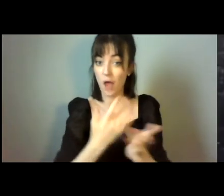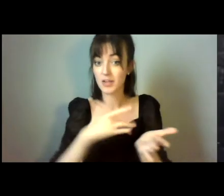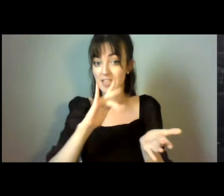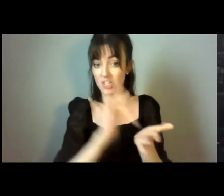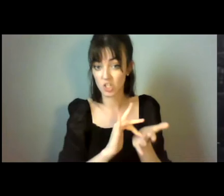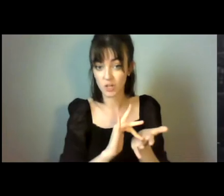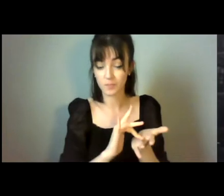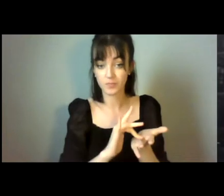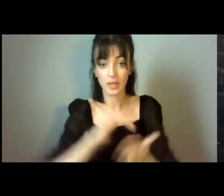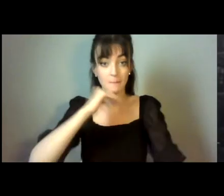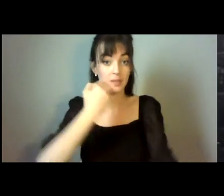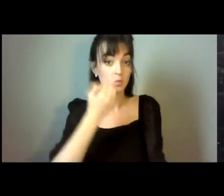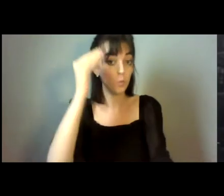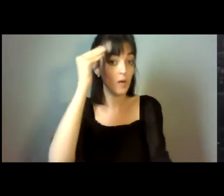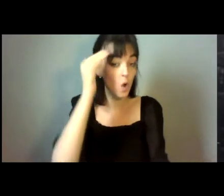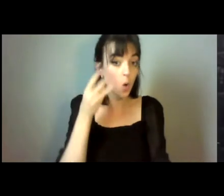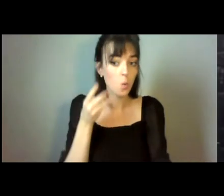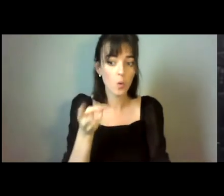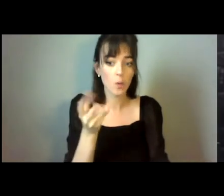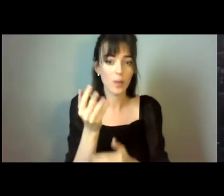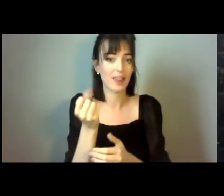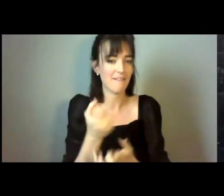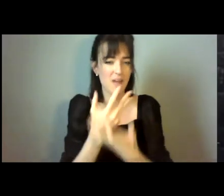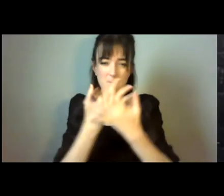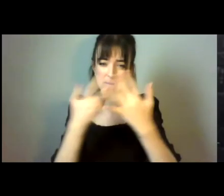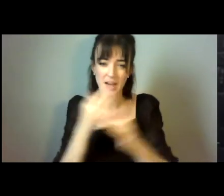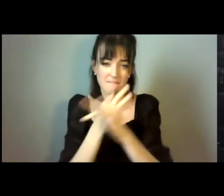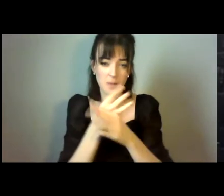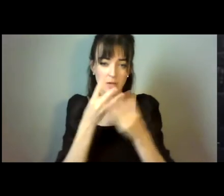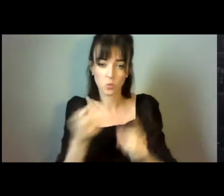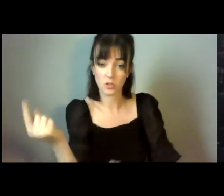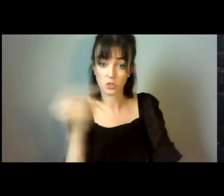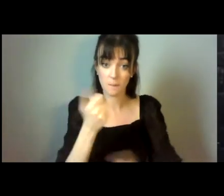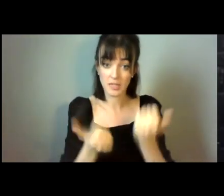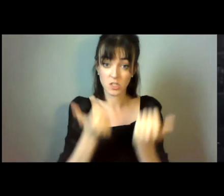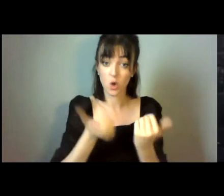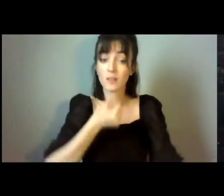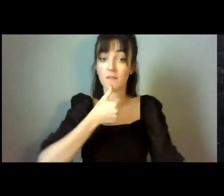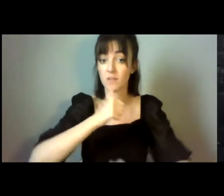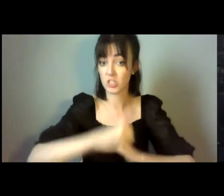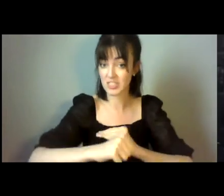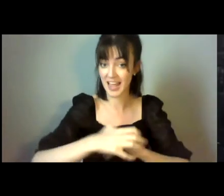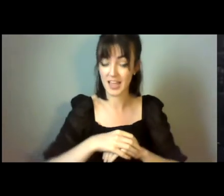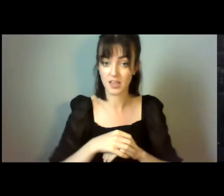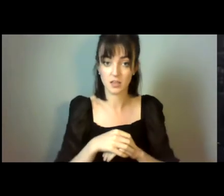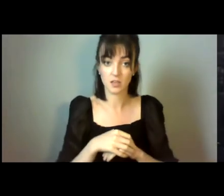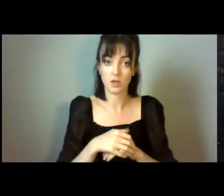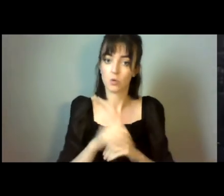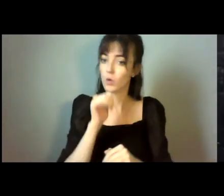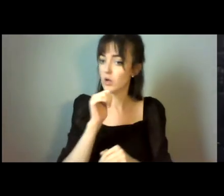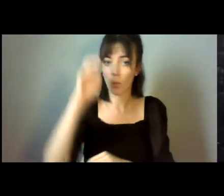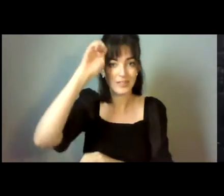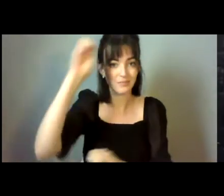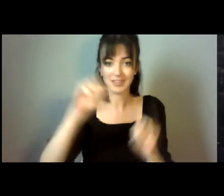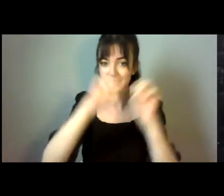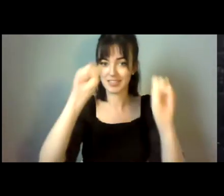anticipate several hundred families wanting to be in court on day one. We don't anticipate the system wanting to facilitate that, but